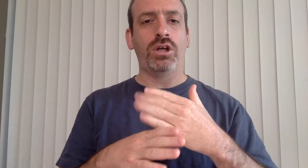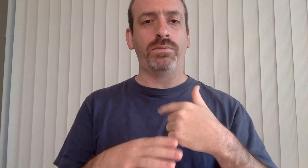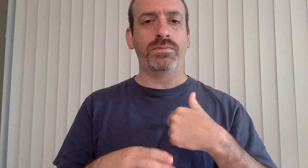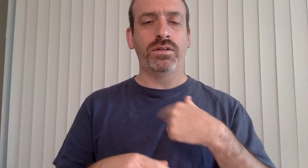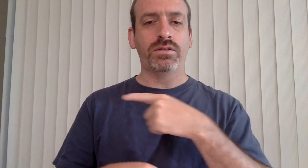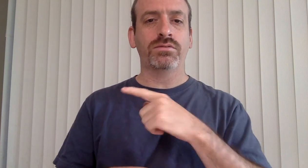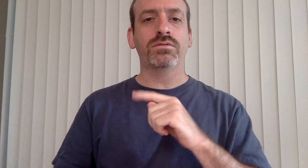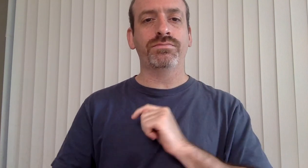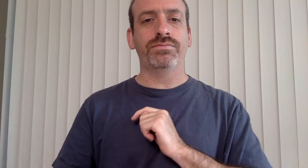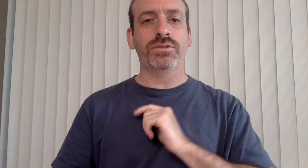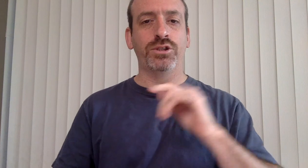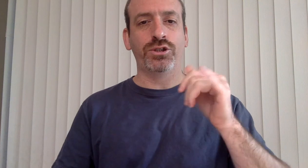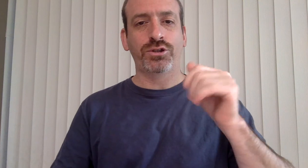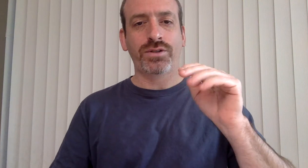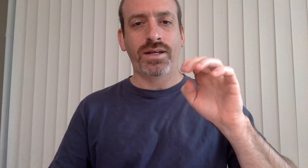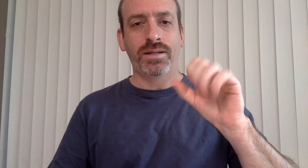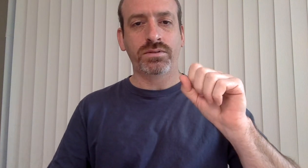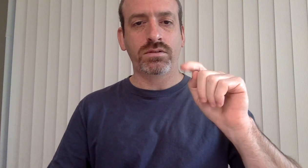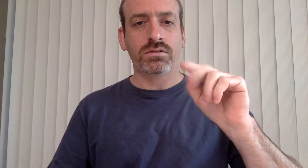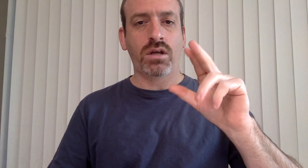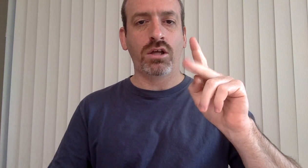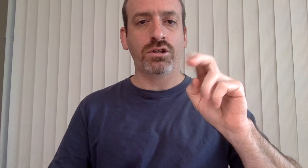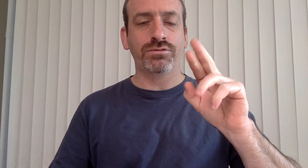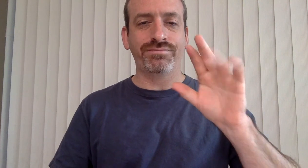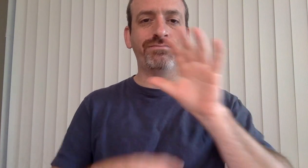Check to the bin. Run!